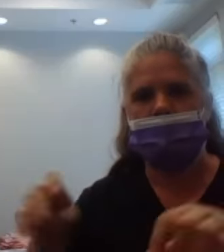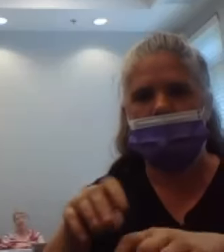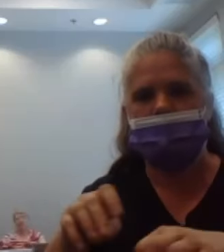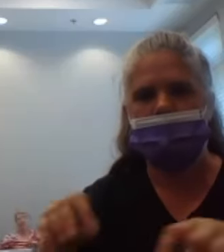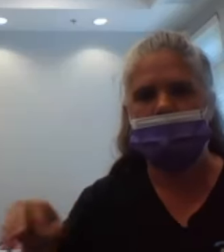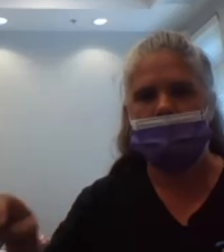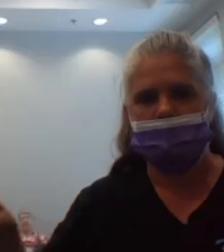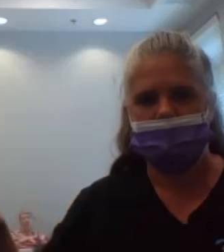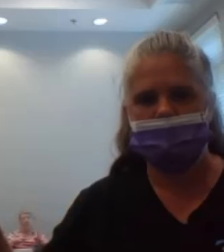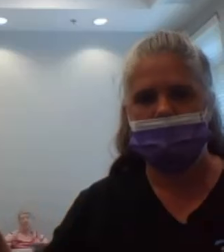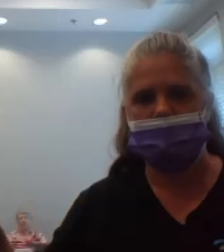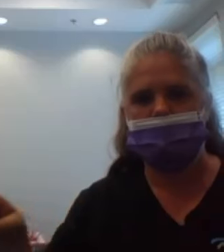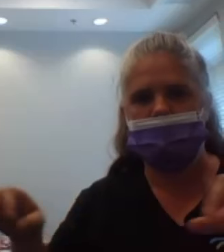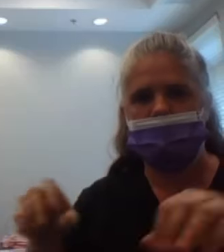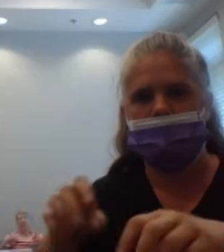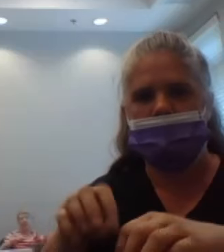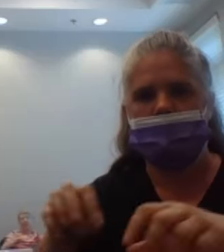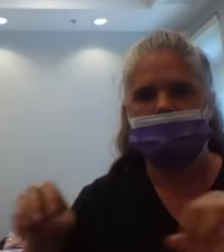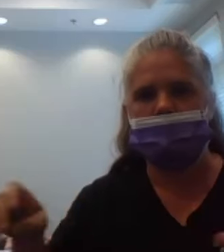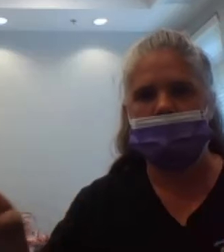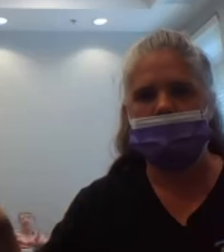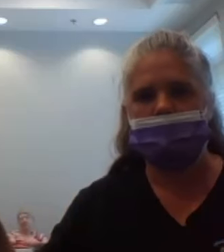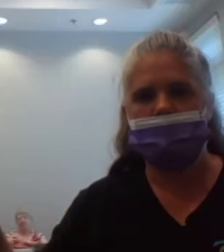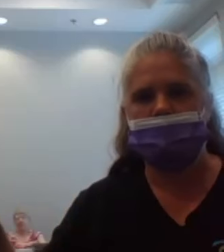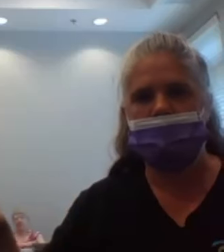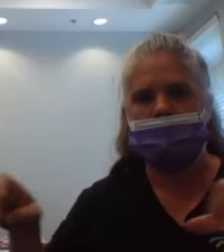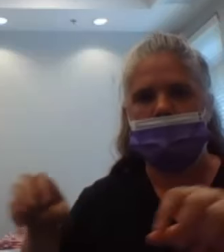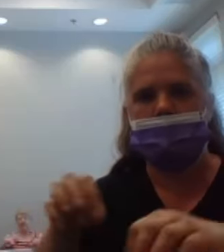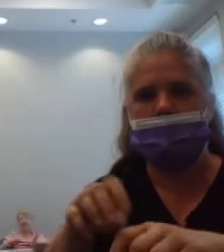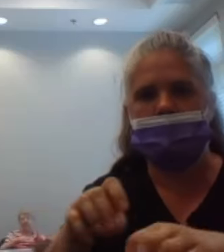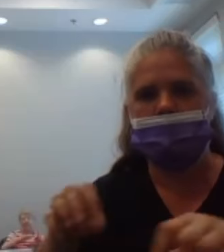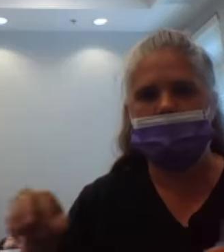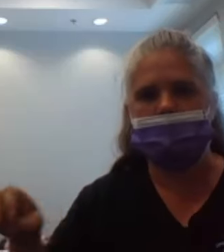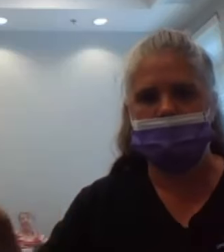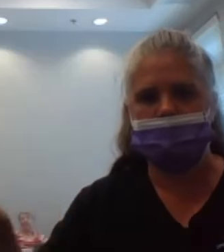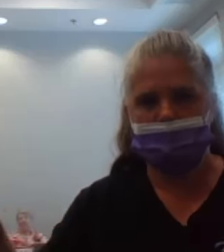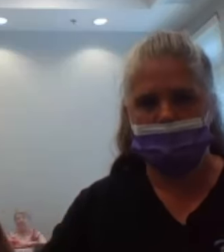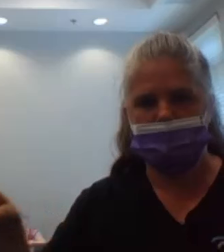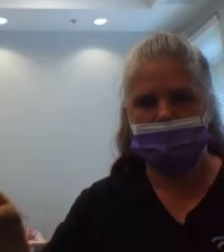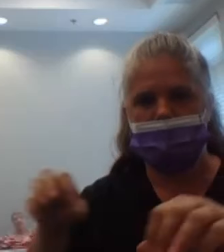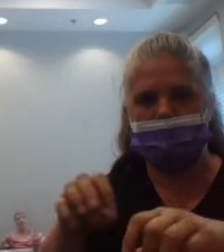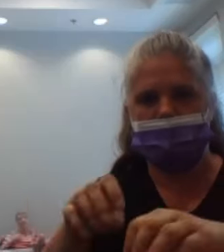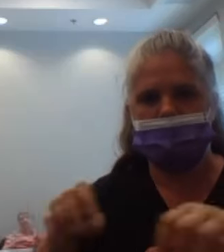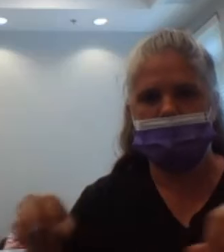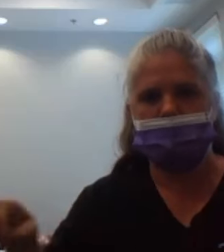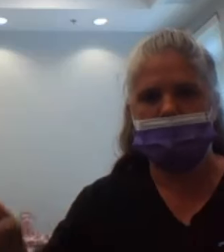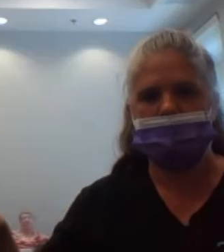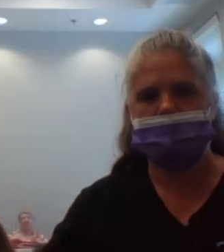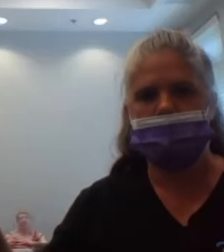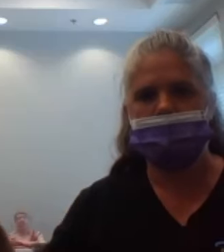six, seven, eight, nine, 10,